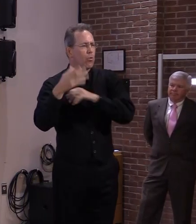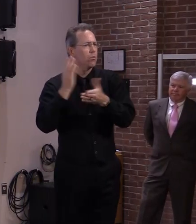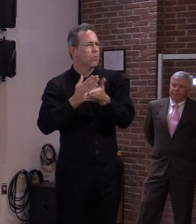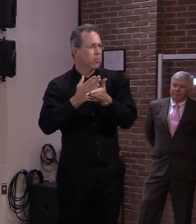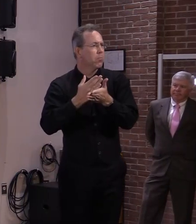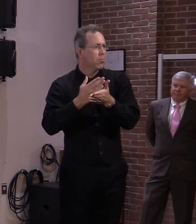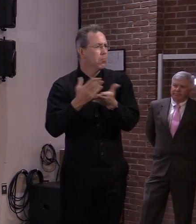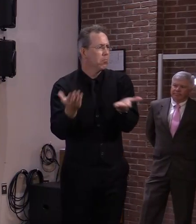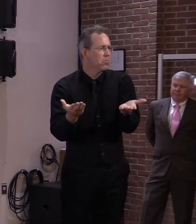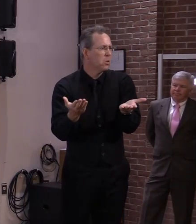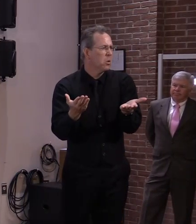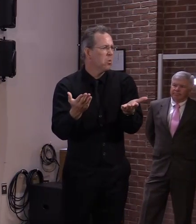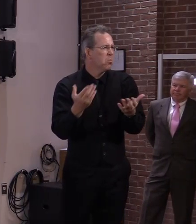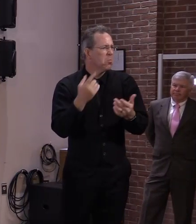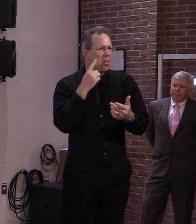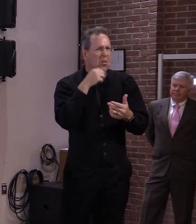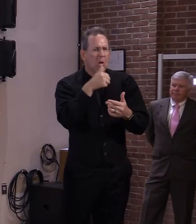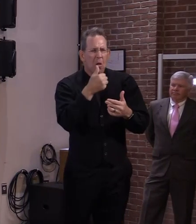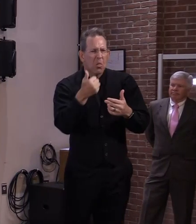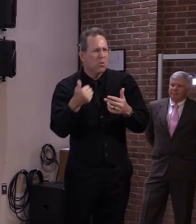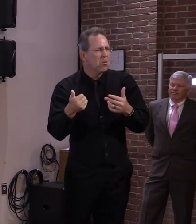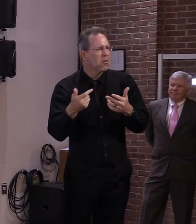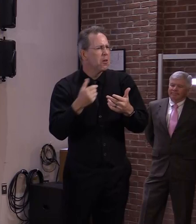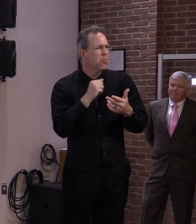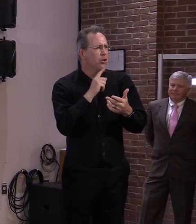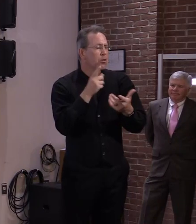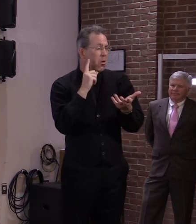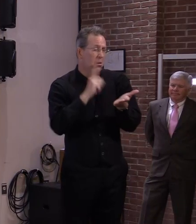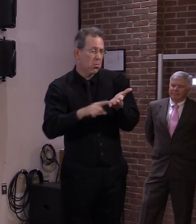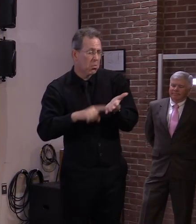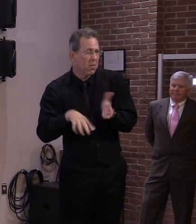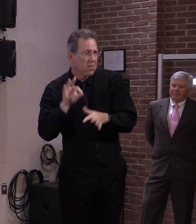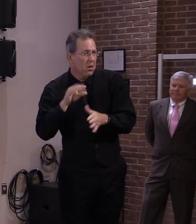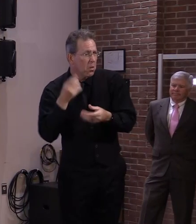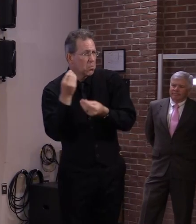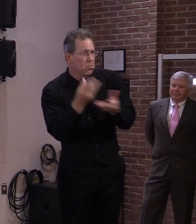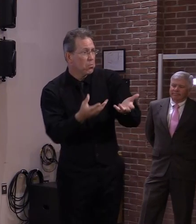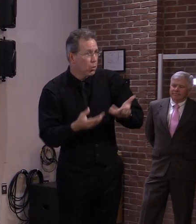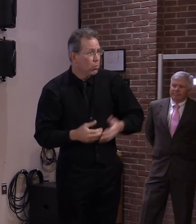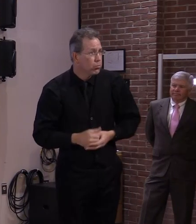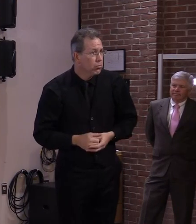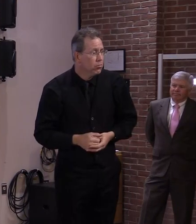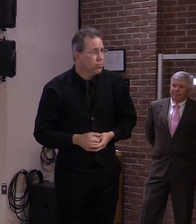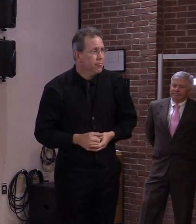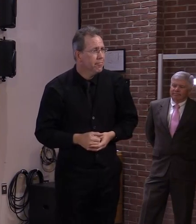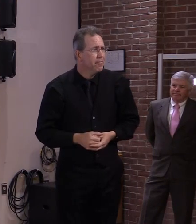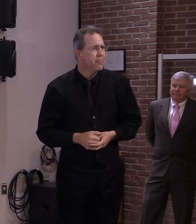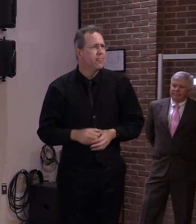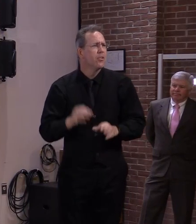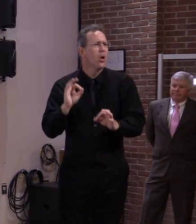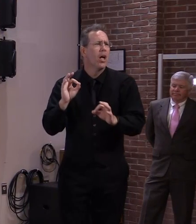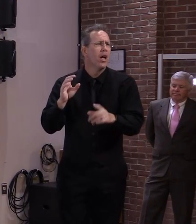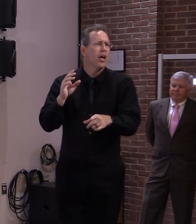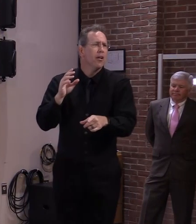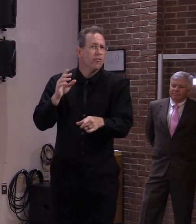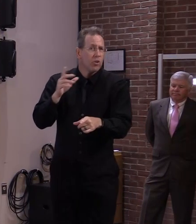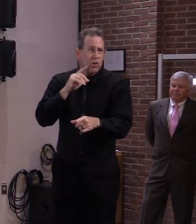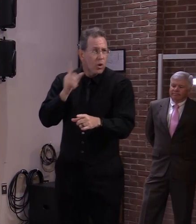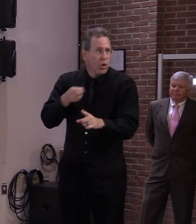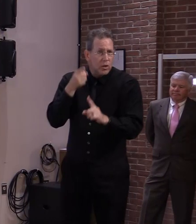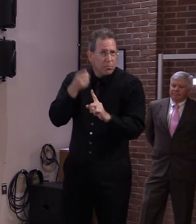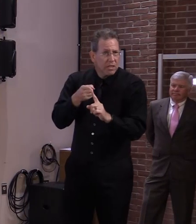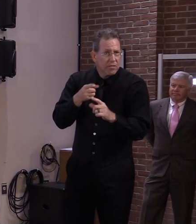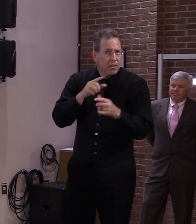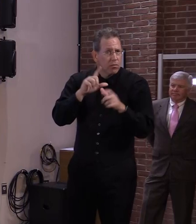have the answer but we can get it for you okay so there's there's no particular end to the the